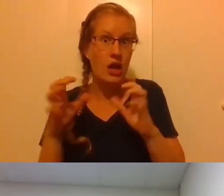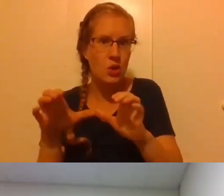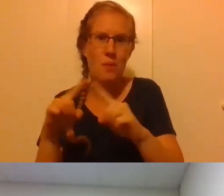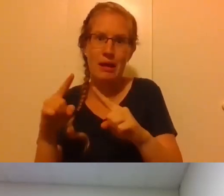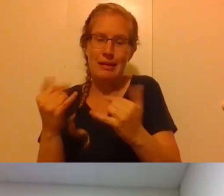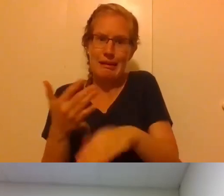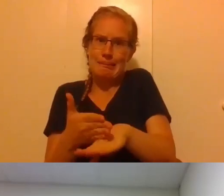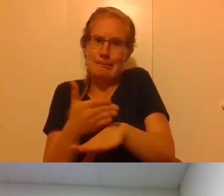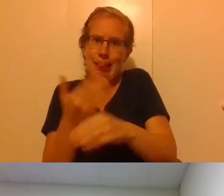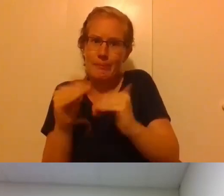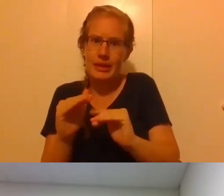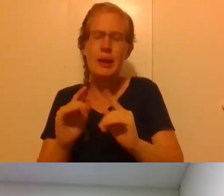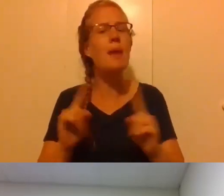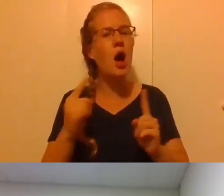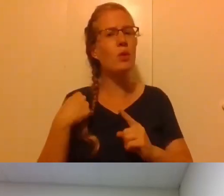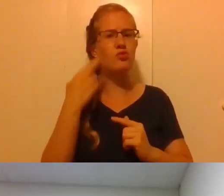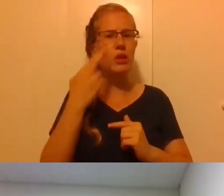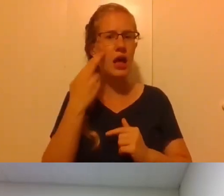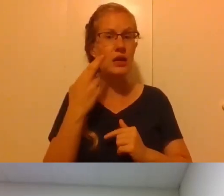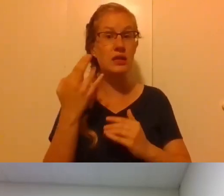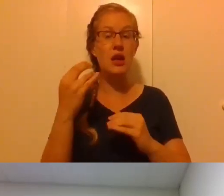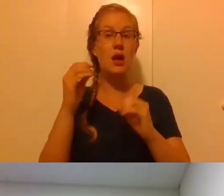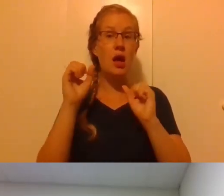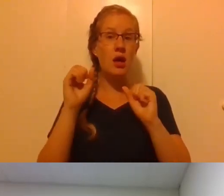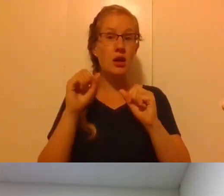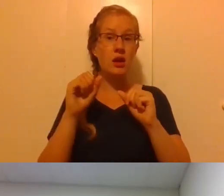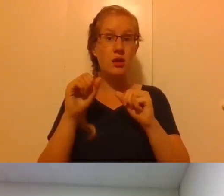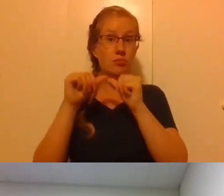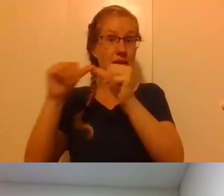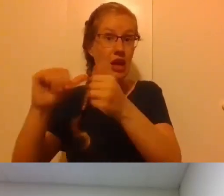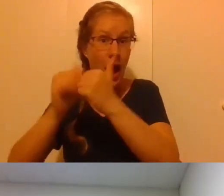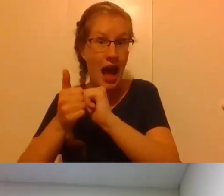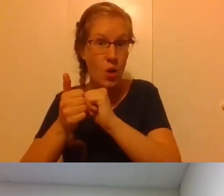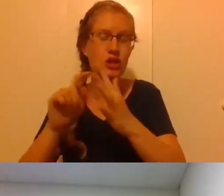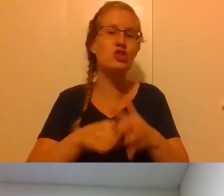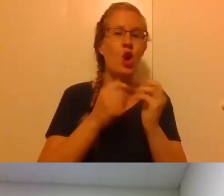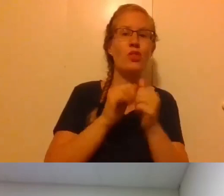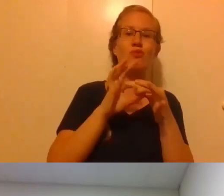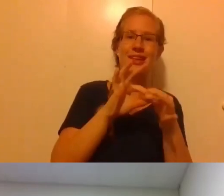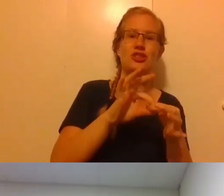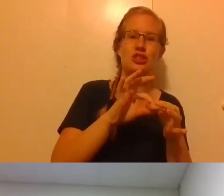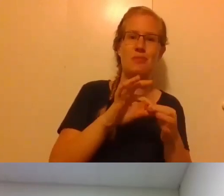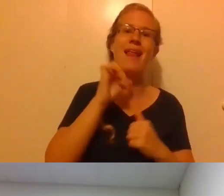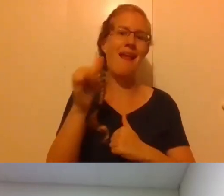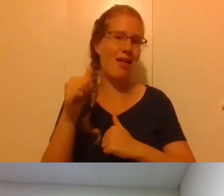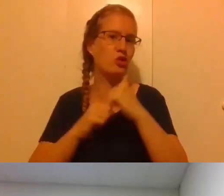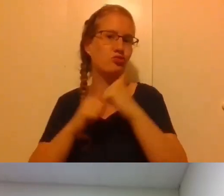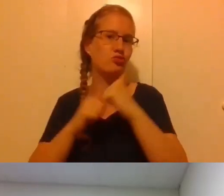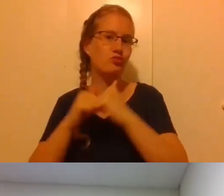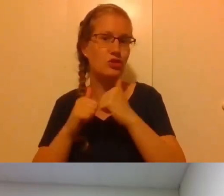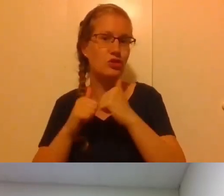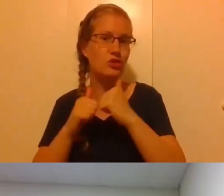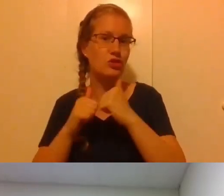And what we found is that the things that are sustained are the things that begin, that begin with a relationship rather than beginning with a structure that the